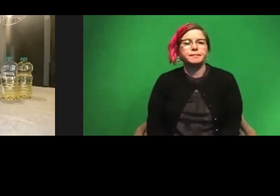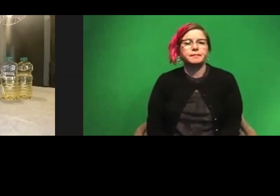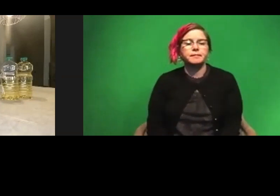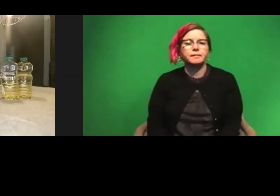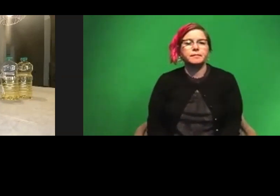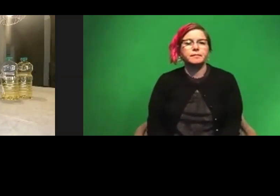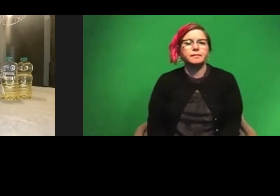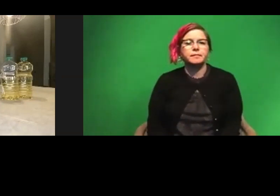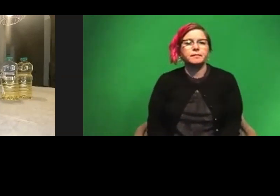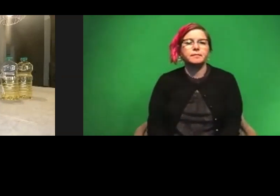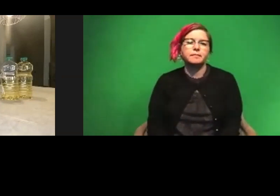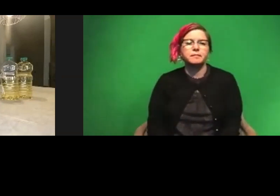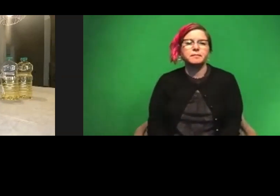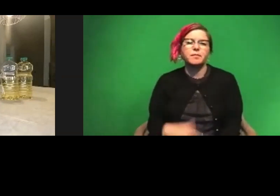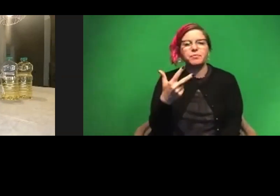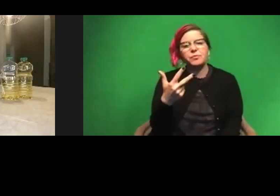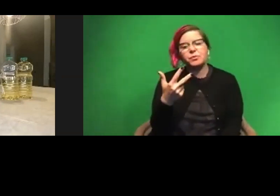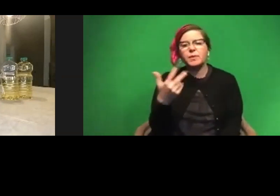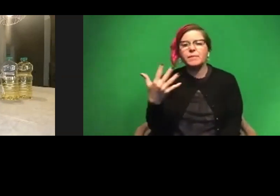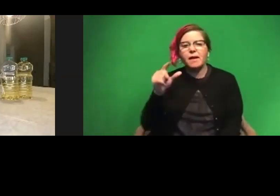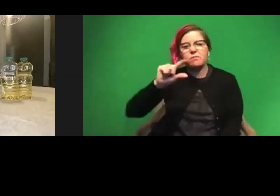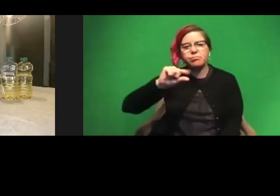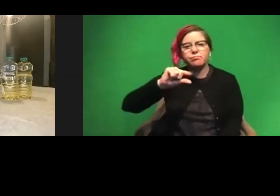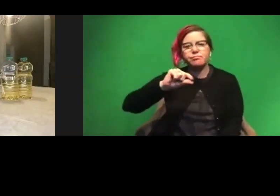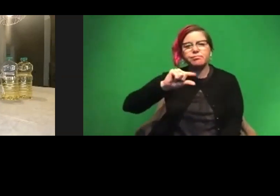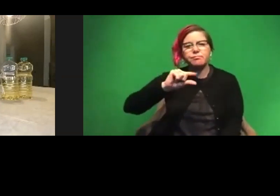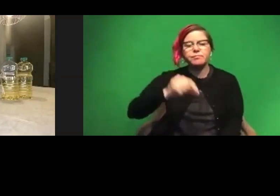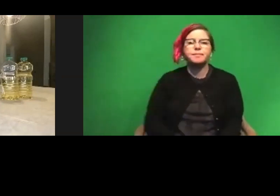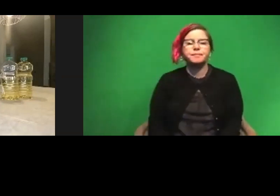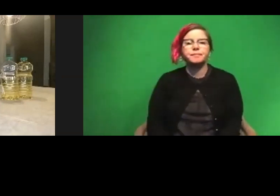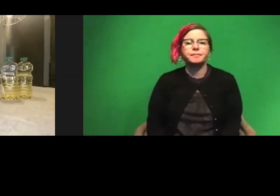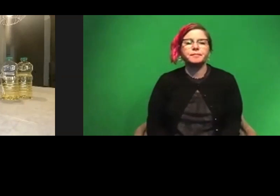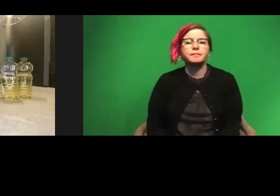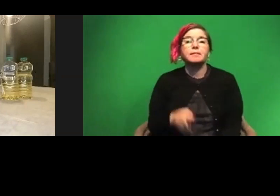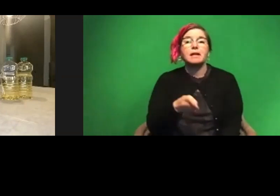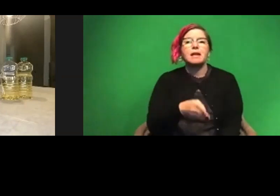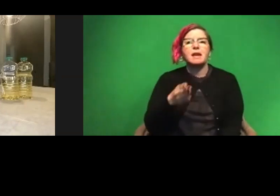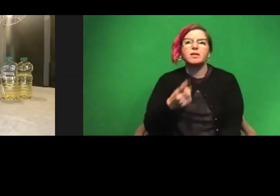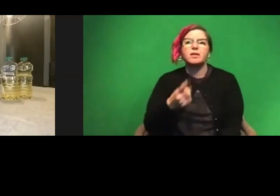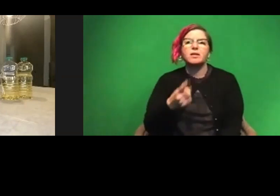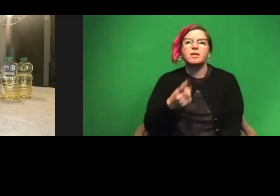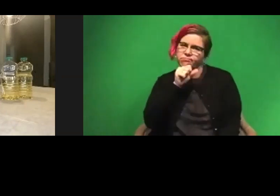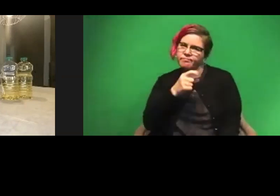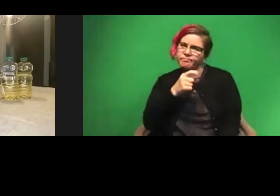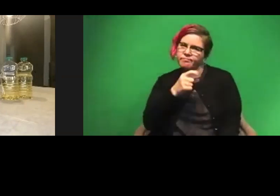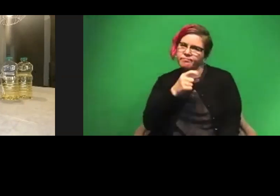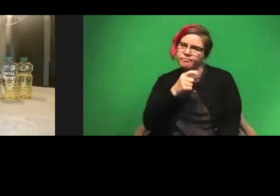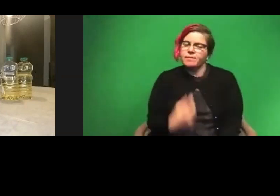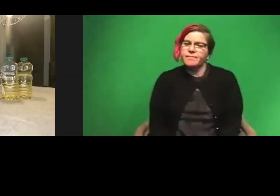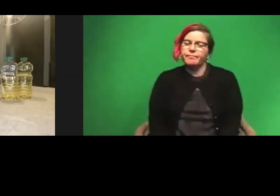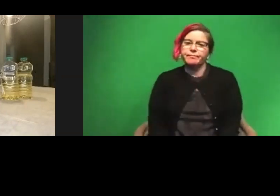So about three to five drops would be okay to get your color out. The next one I'll probably do red. I really like red on a lot of things.